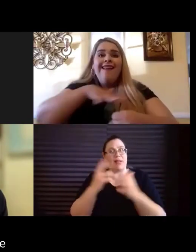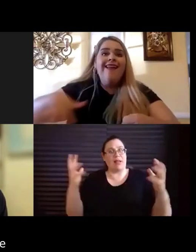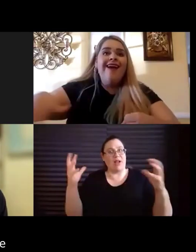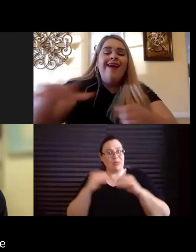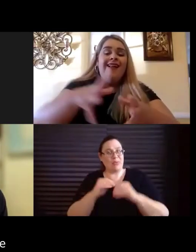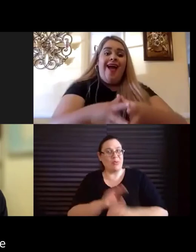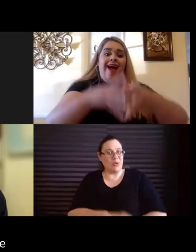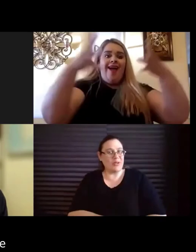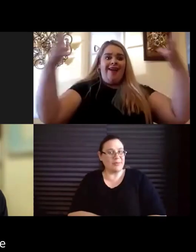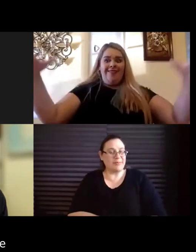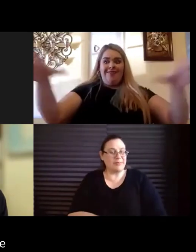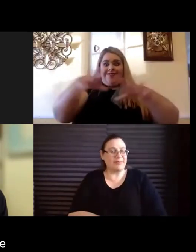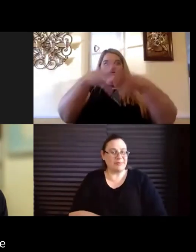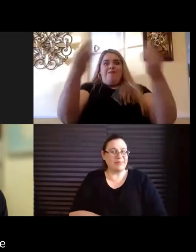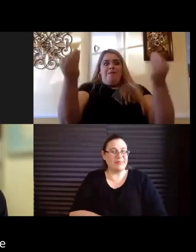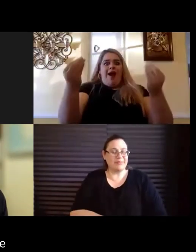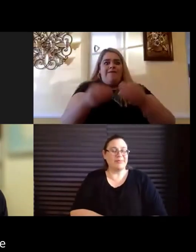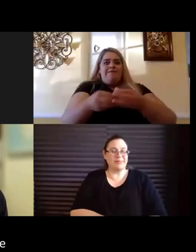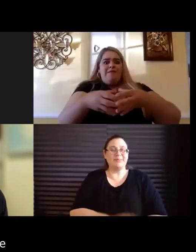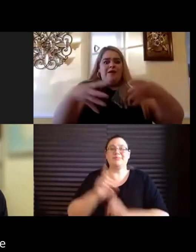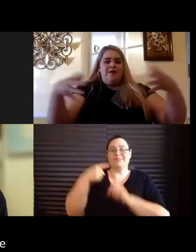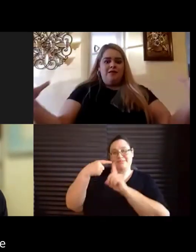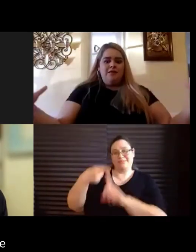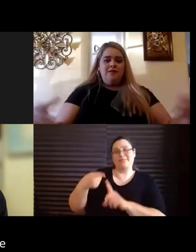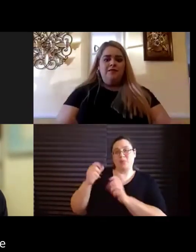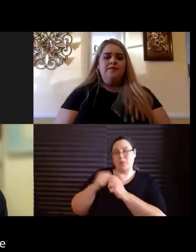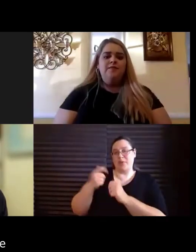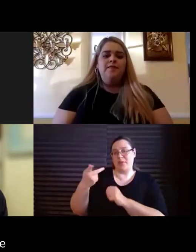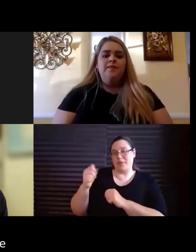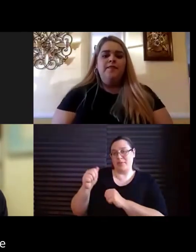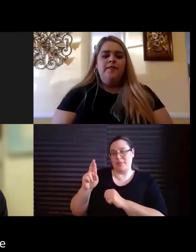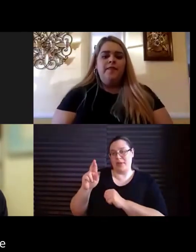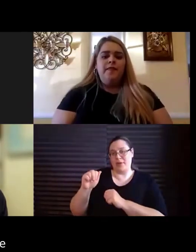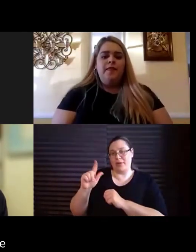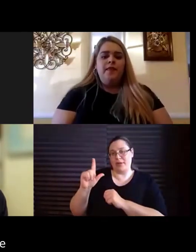Jesse with the Olympics coming to L.A.